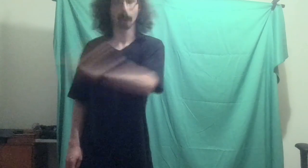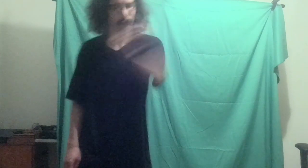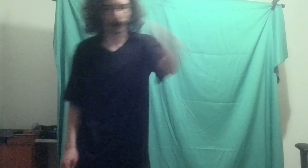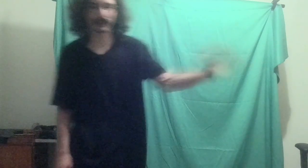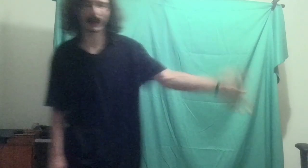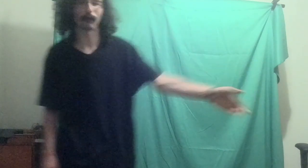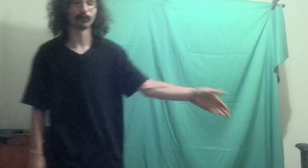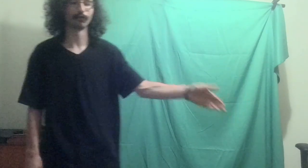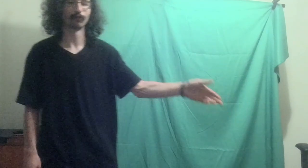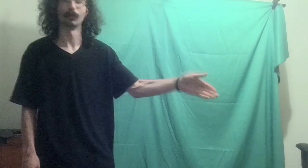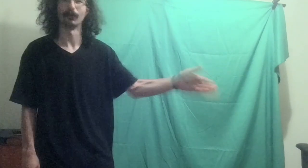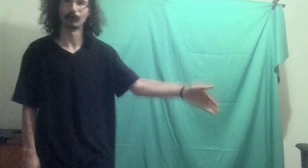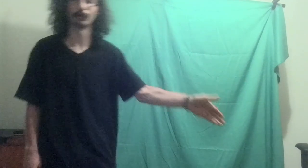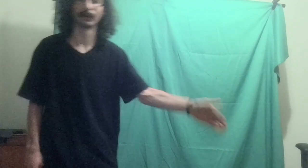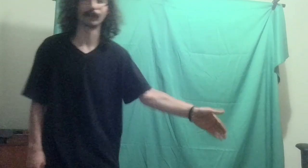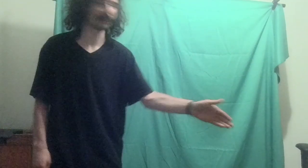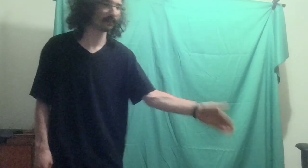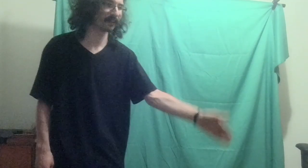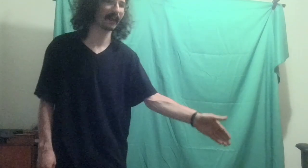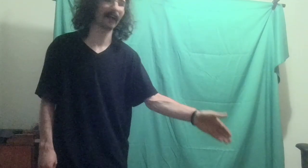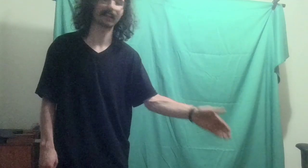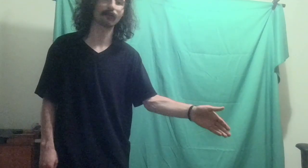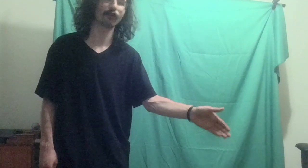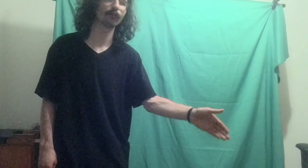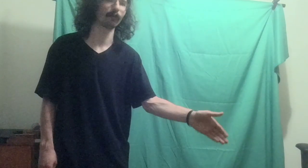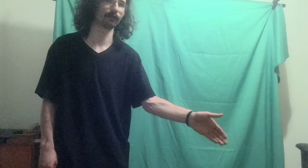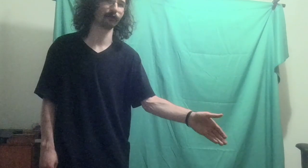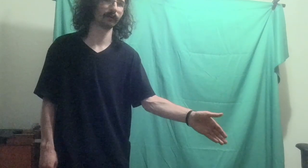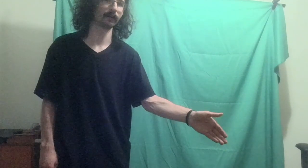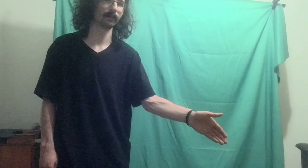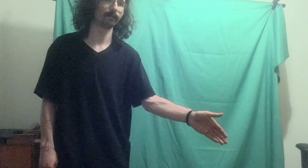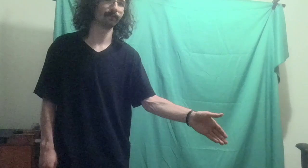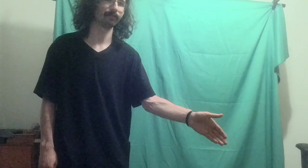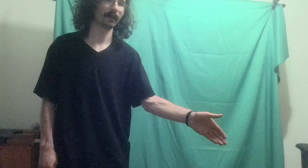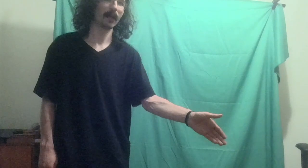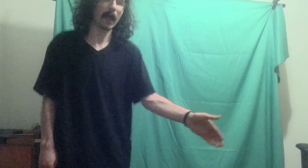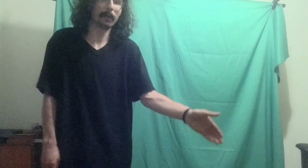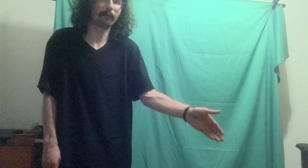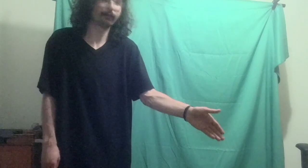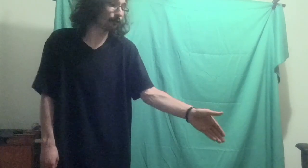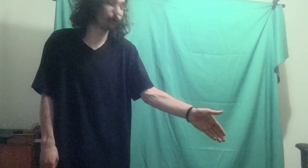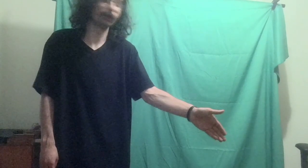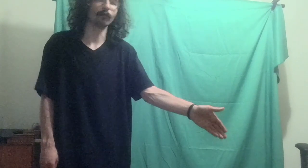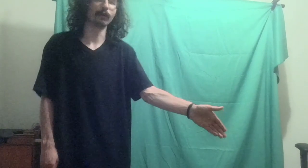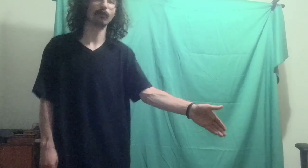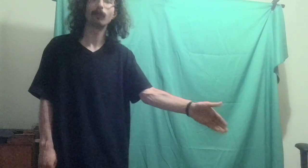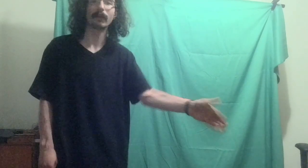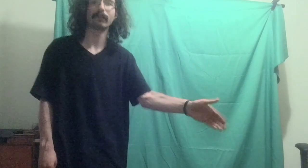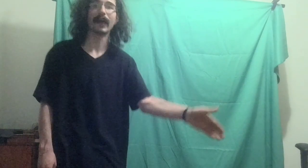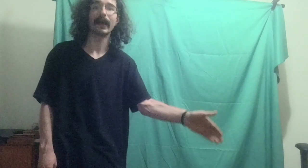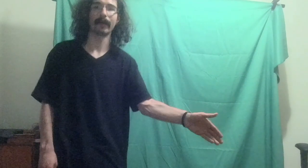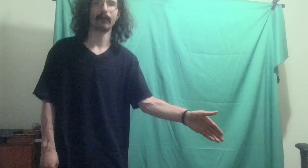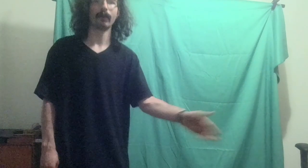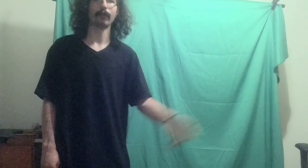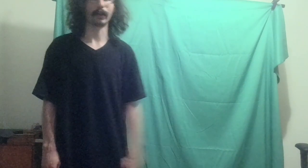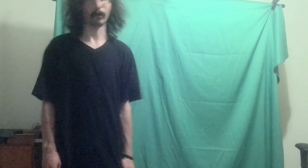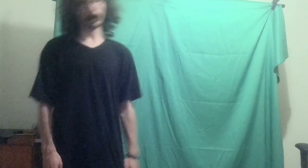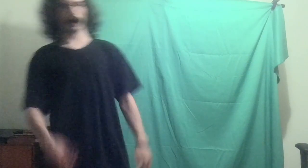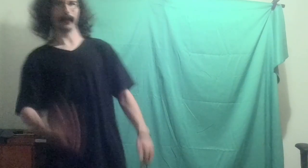talk down to a new creator and say that, that's uncalled for, and people still do it to me to this day, they're like, I got